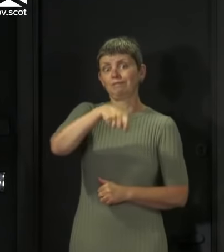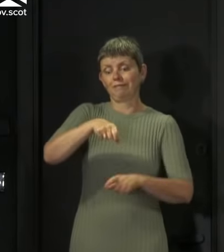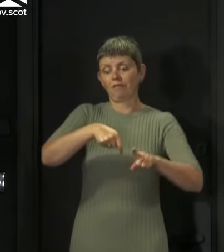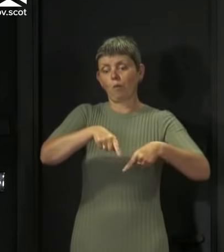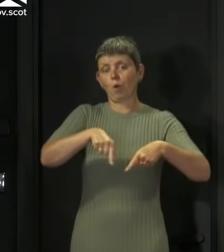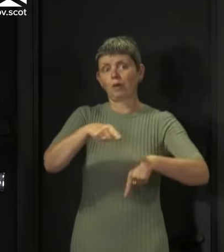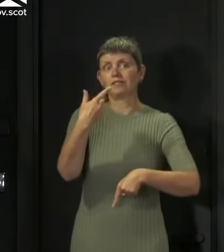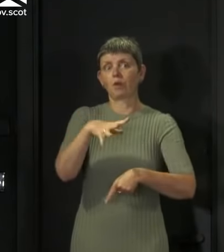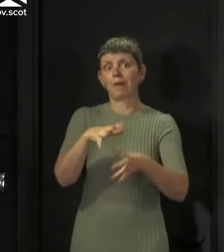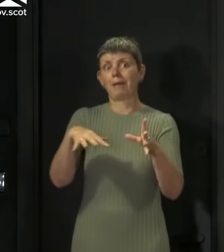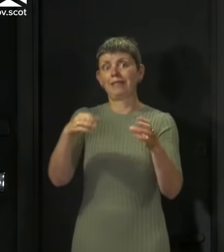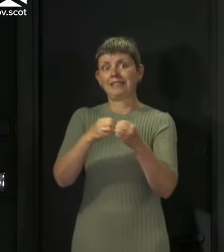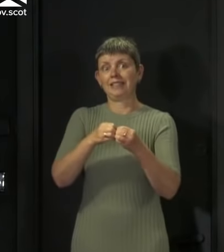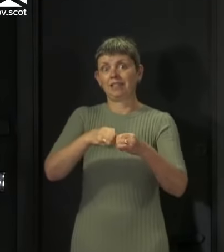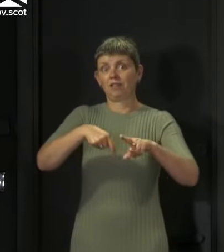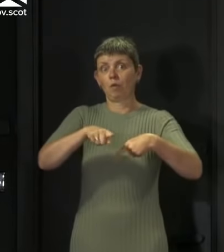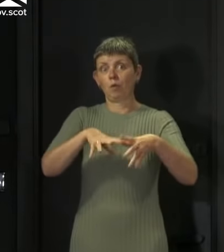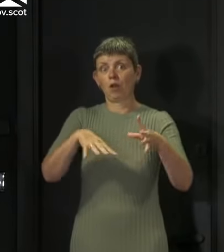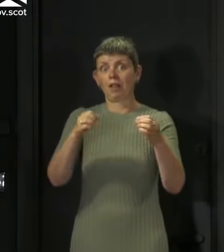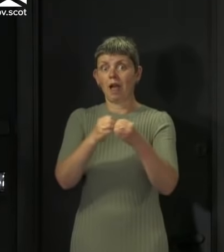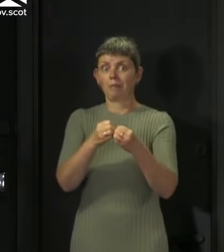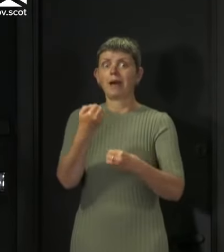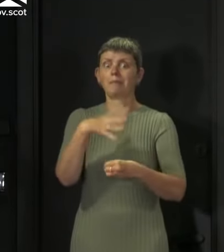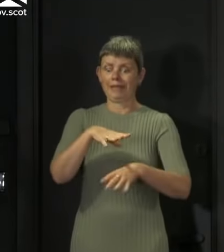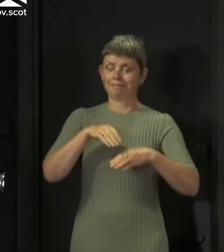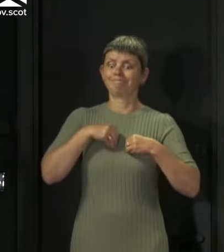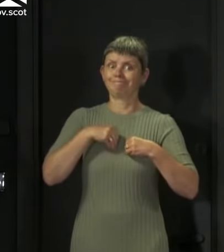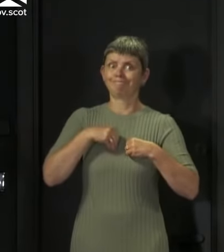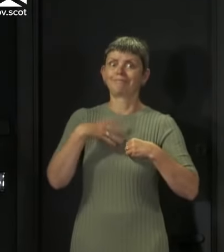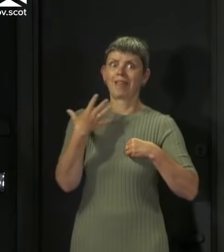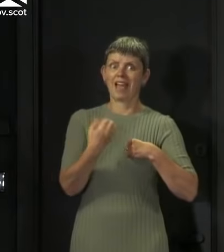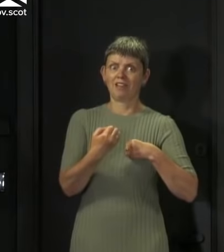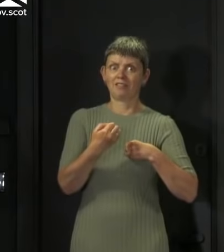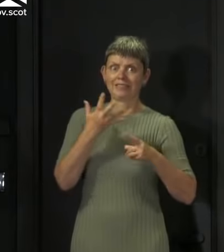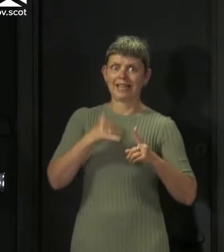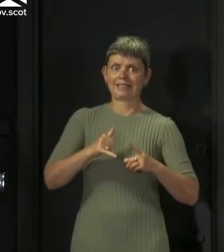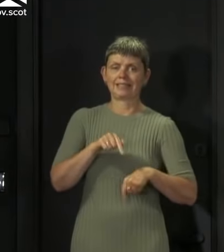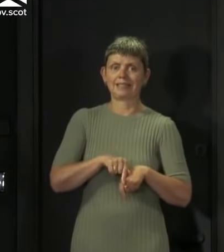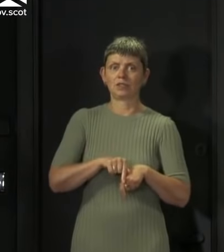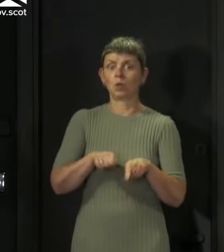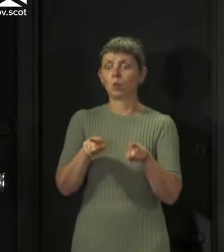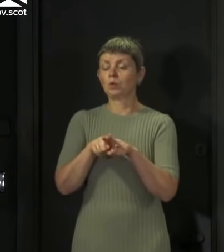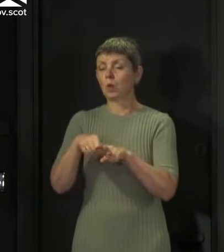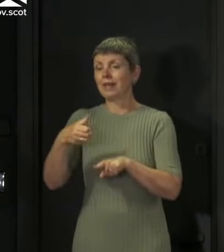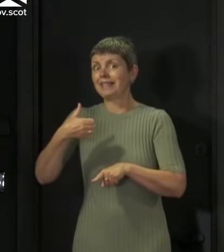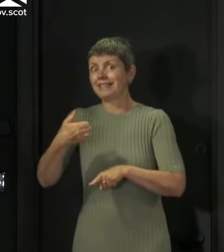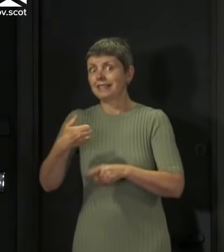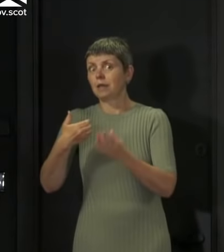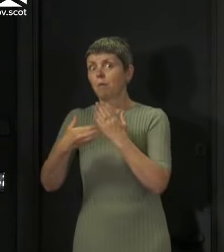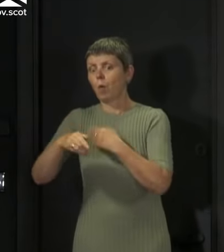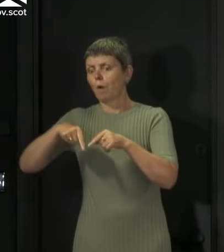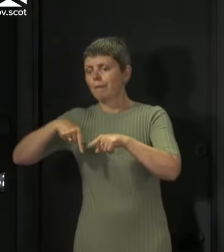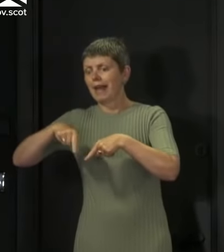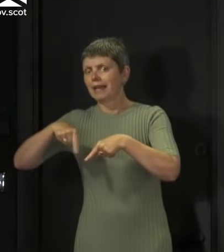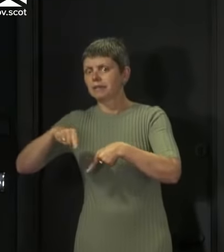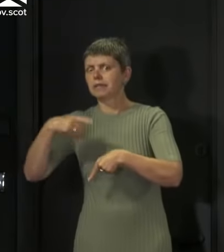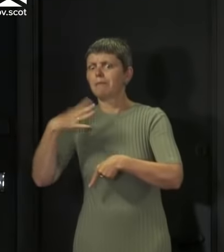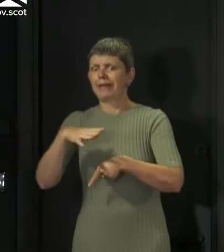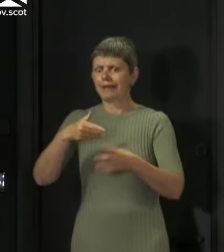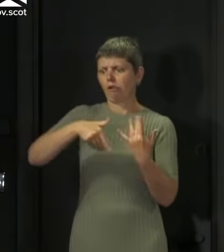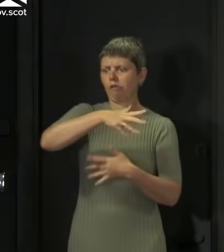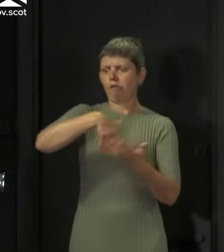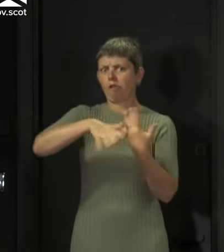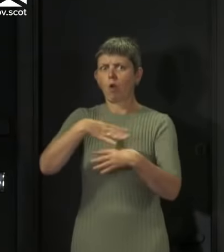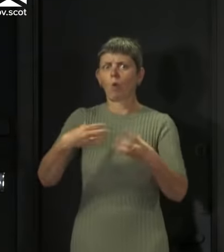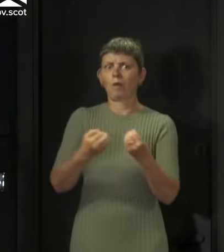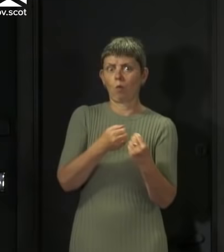are amongst those who have tested positive. In addition a further six players have been identified as having been in close proximity